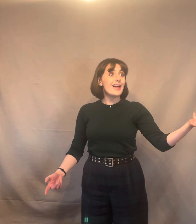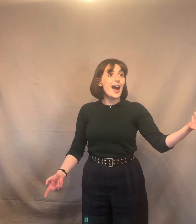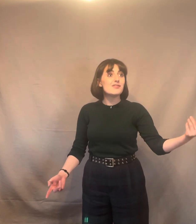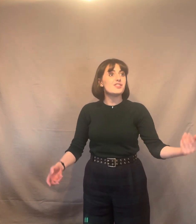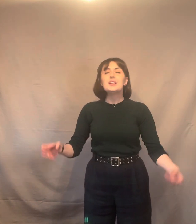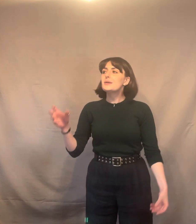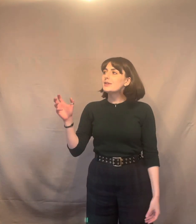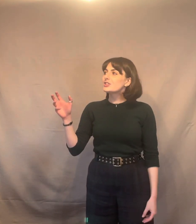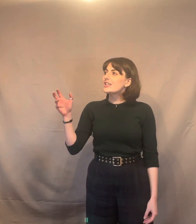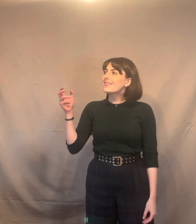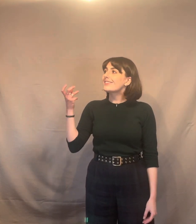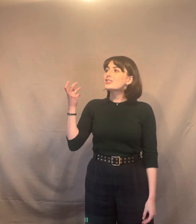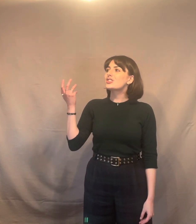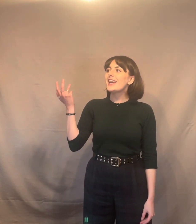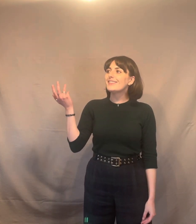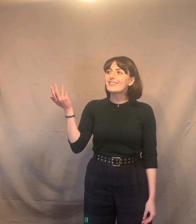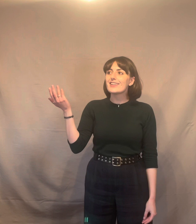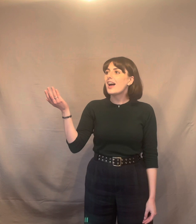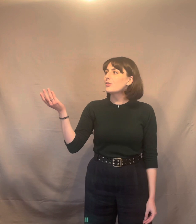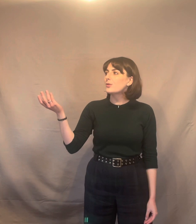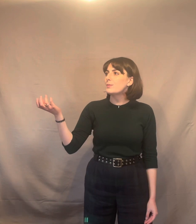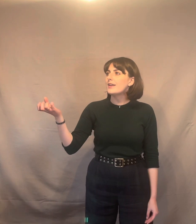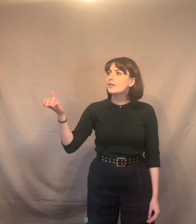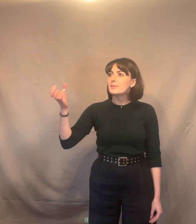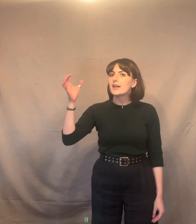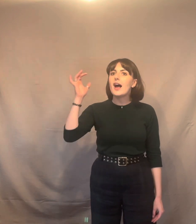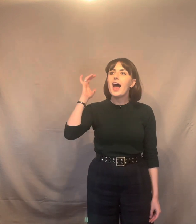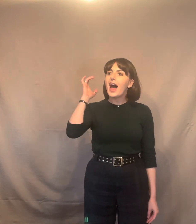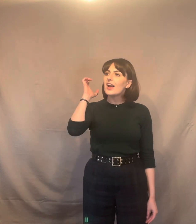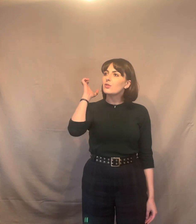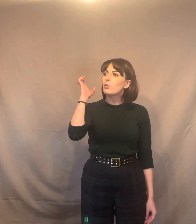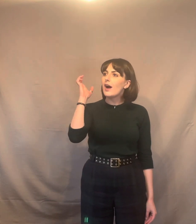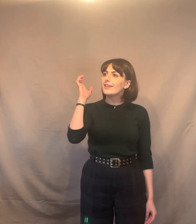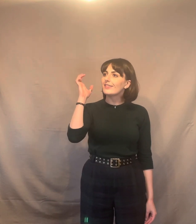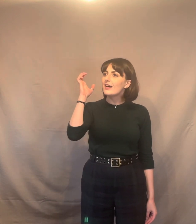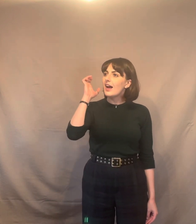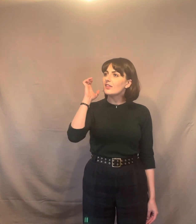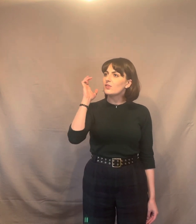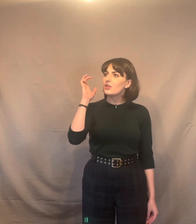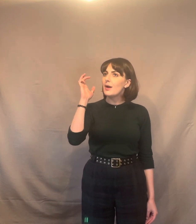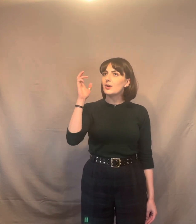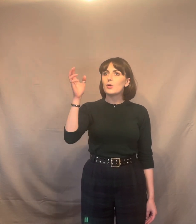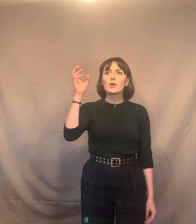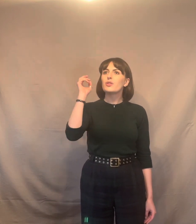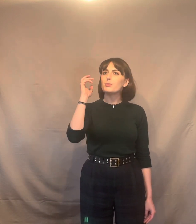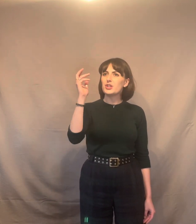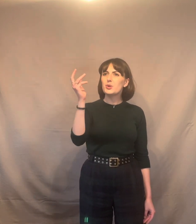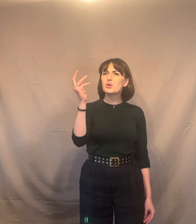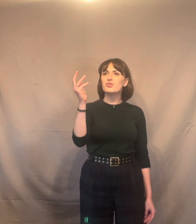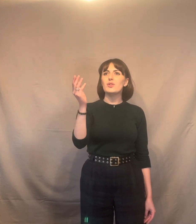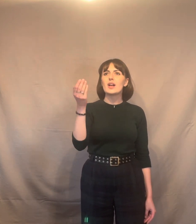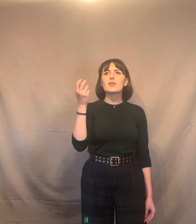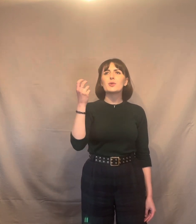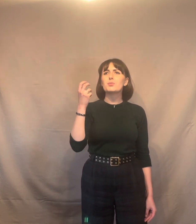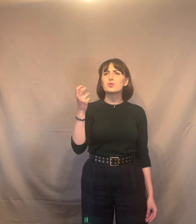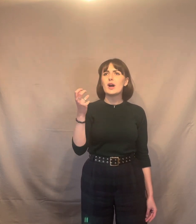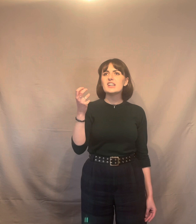have. Be she as chaste as was Penelope, as wise as Saba, or as beautiful as was bright